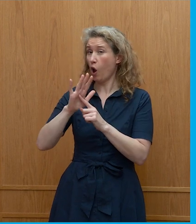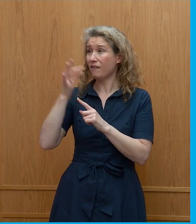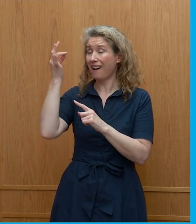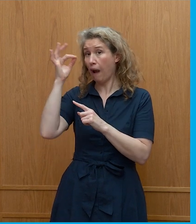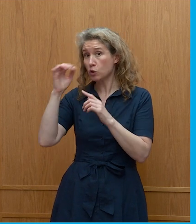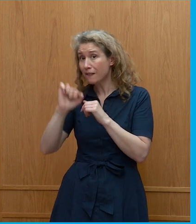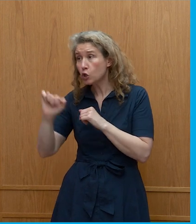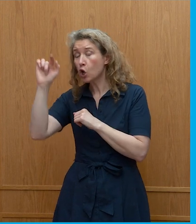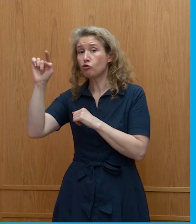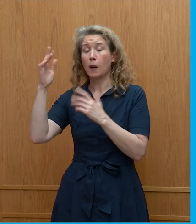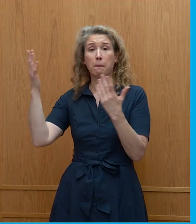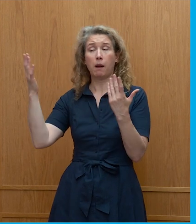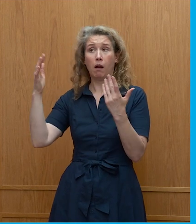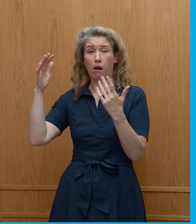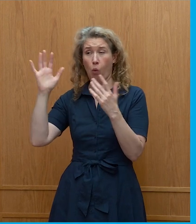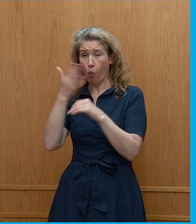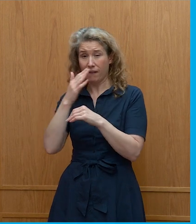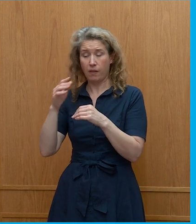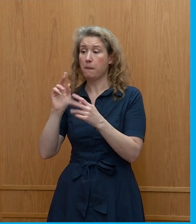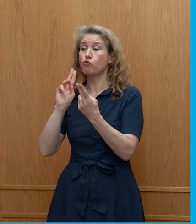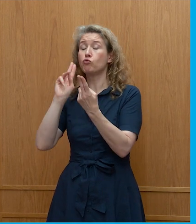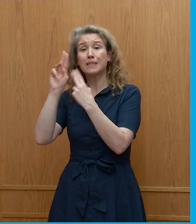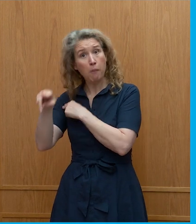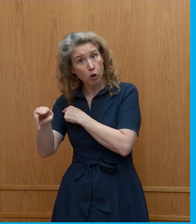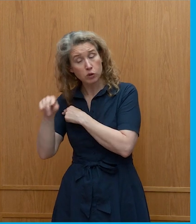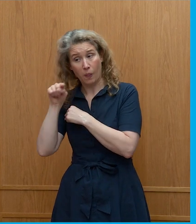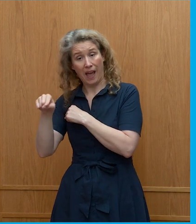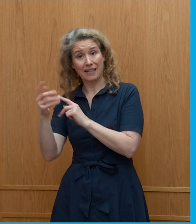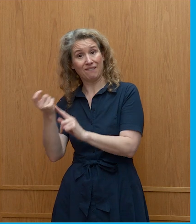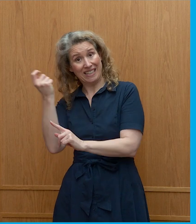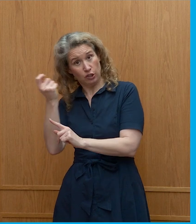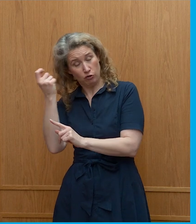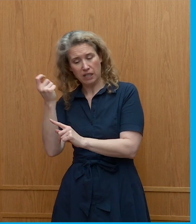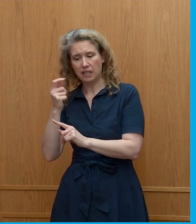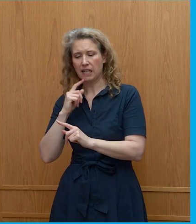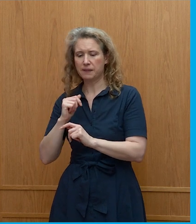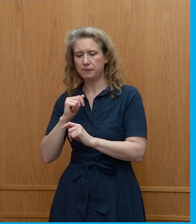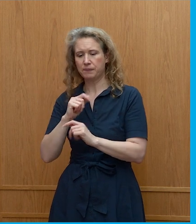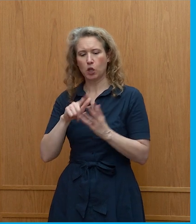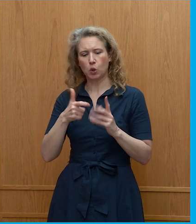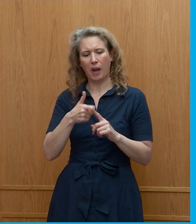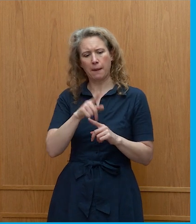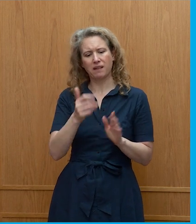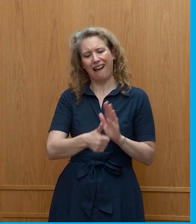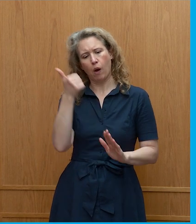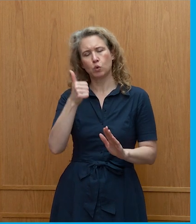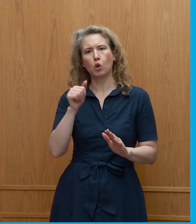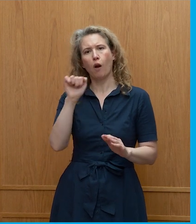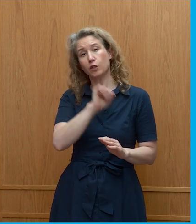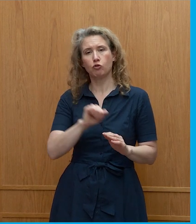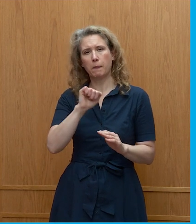Europe to that victory in that case was renewed calls in the UK to leave the European Court of Human Rights.